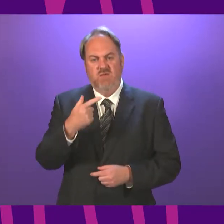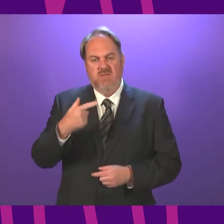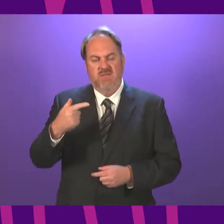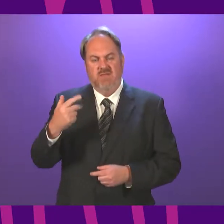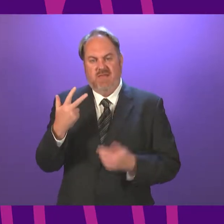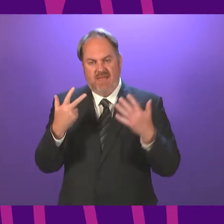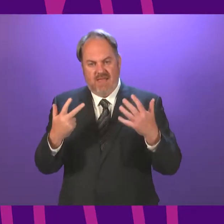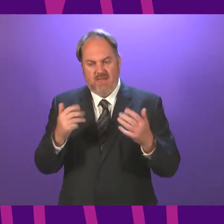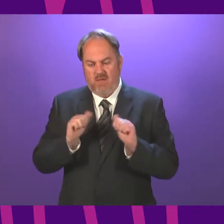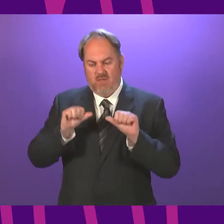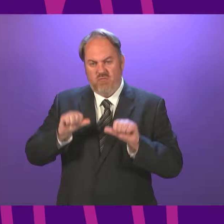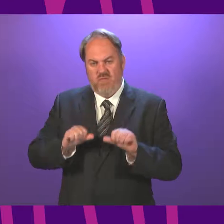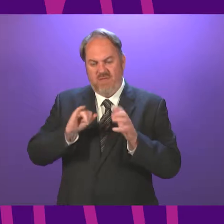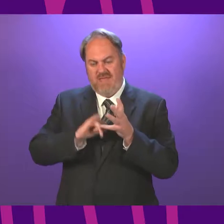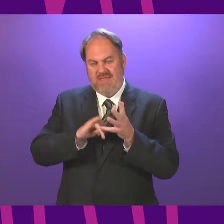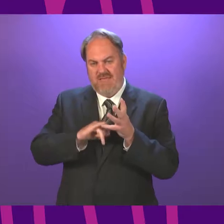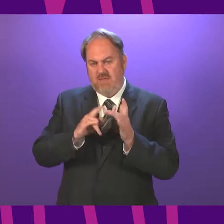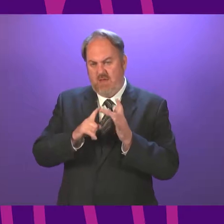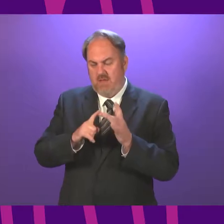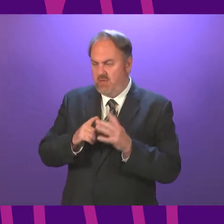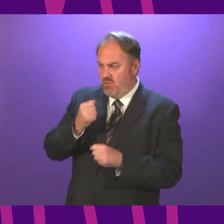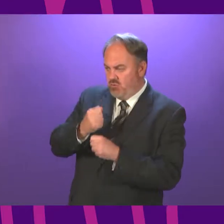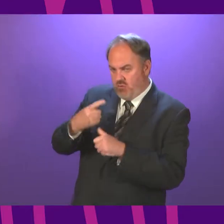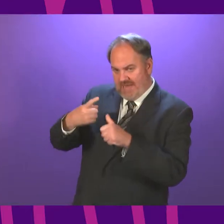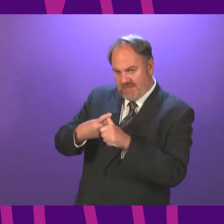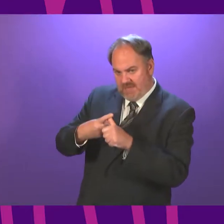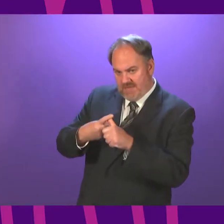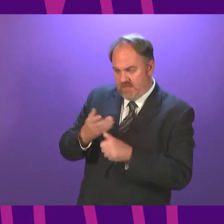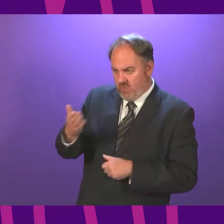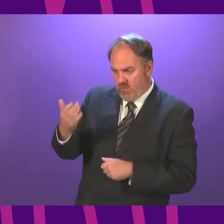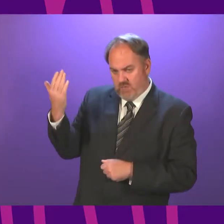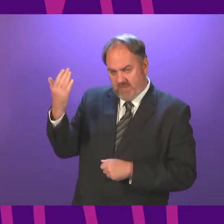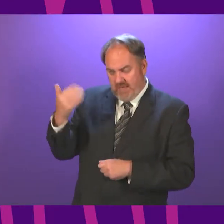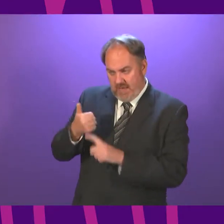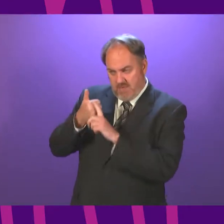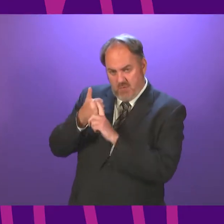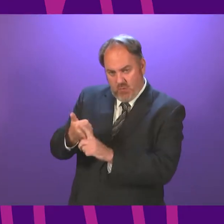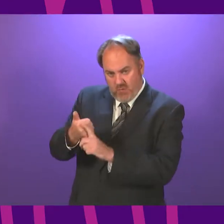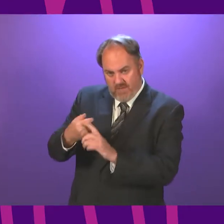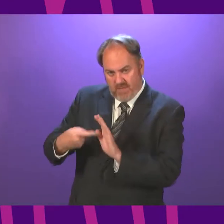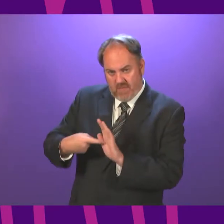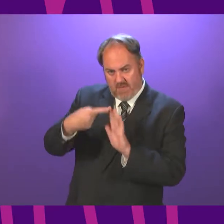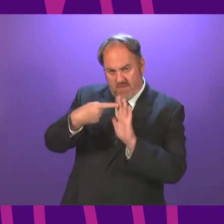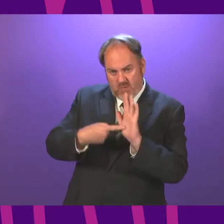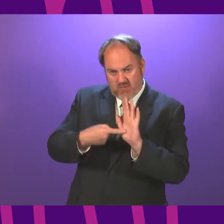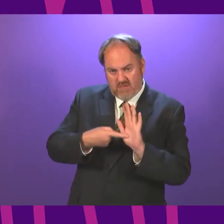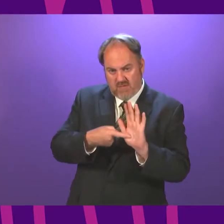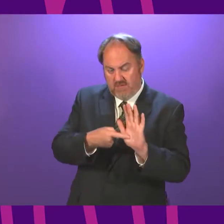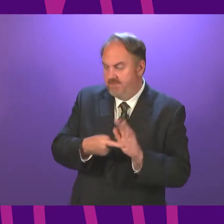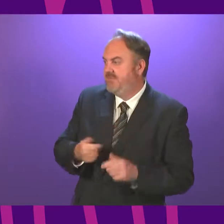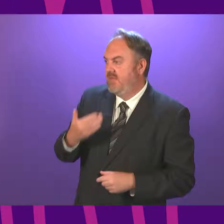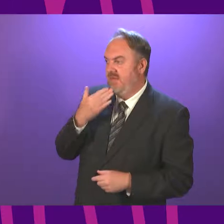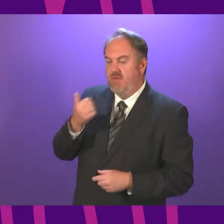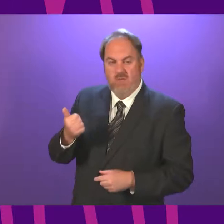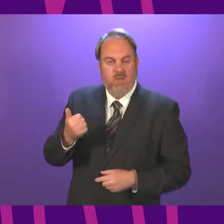SSI's. And I ask George Adam on behalf of the Scottish Government to speak to and move these motions. Thank you, President and Officer,